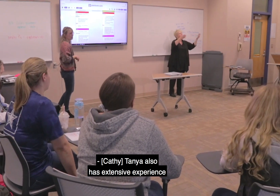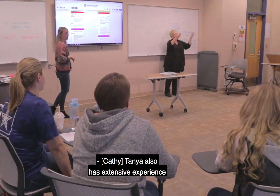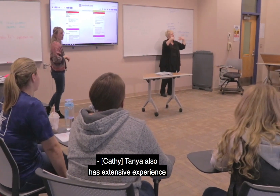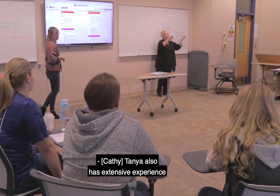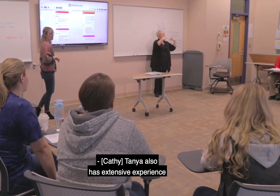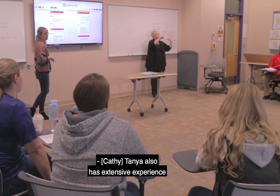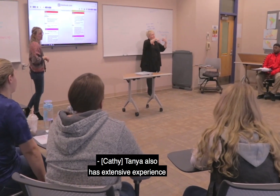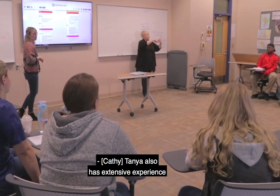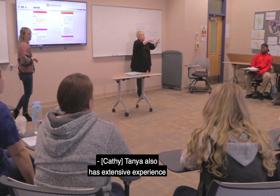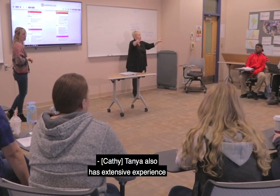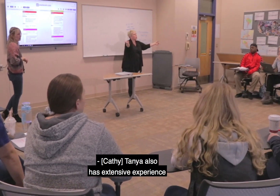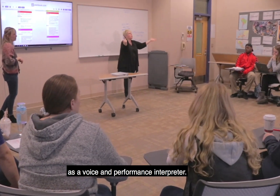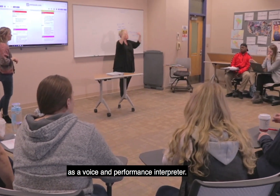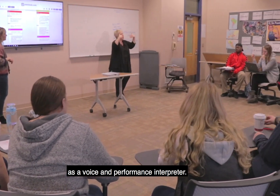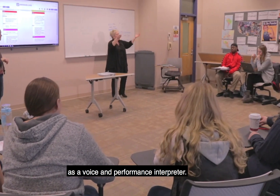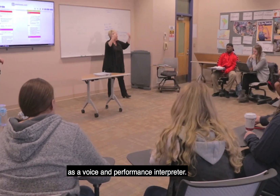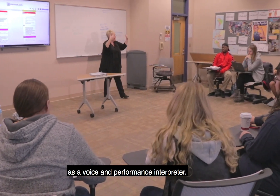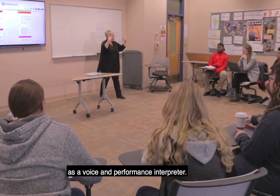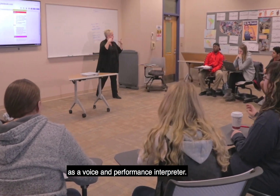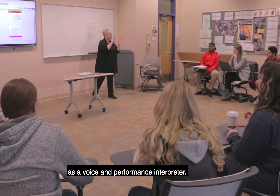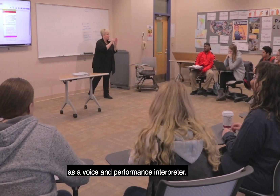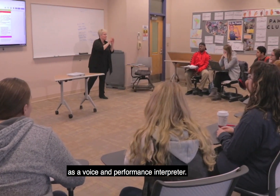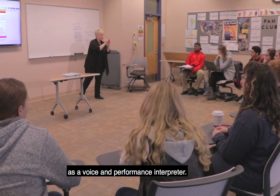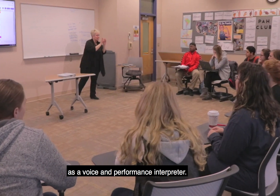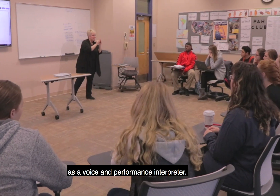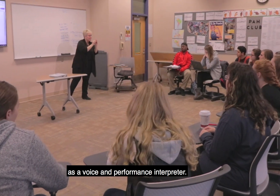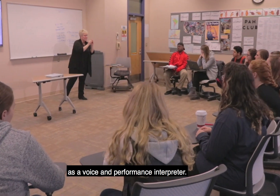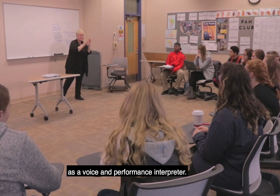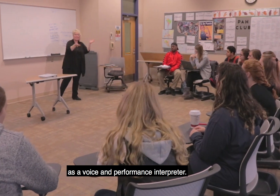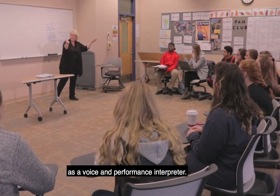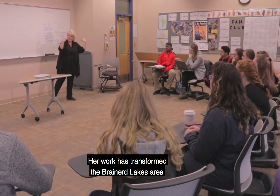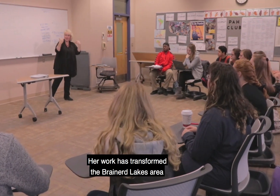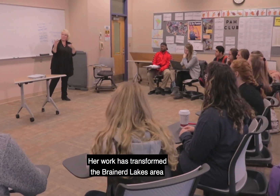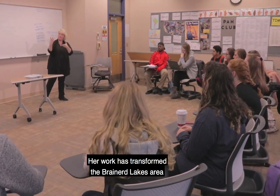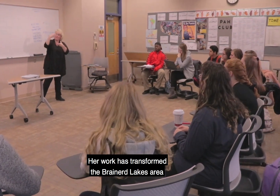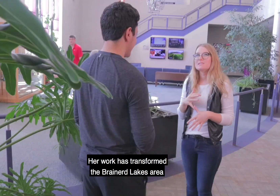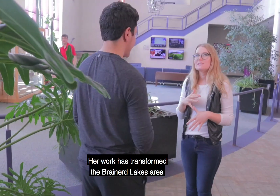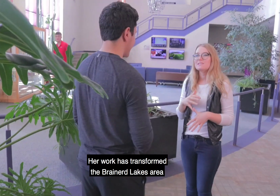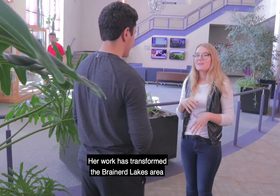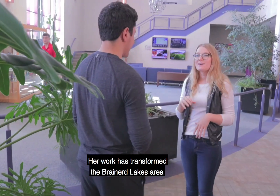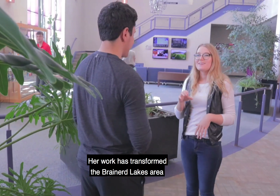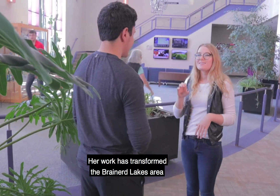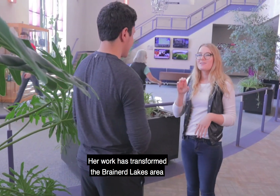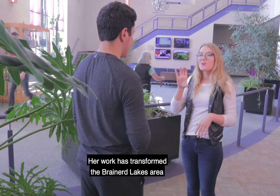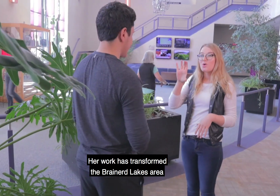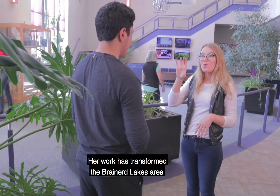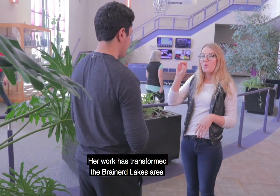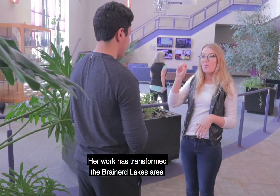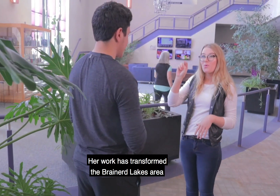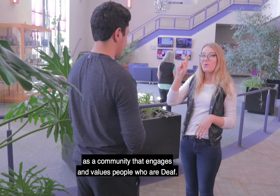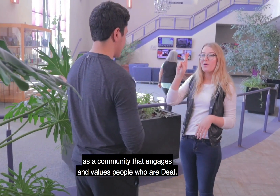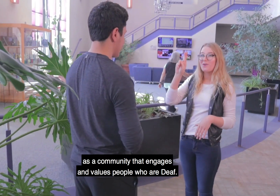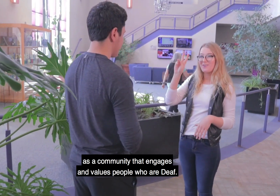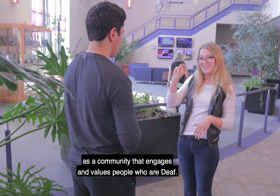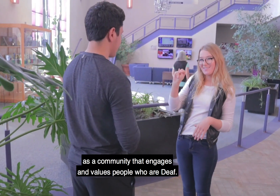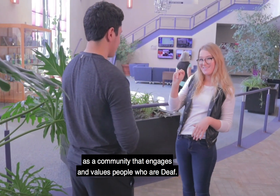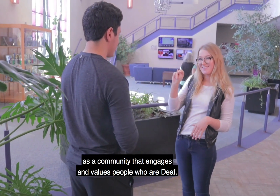Tanya also has extensive experience as a voice and performance interpreter. Her work has transformed the Brainerd Lakes area as a